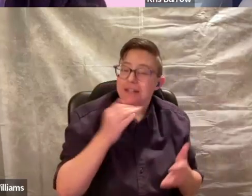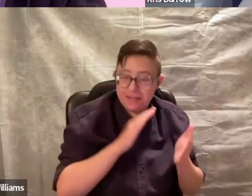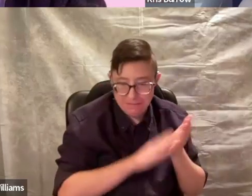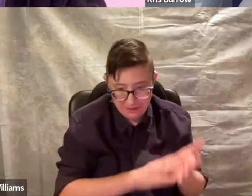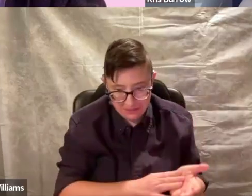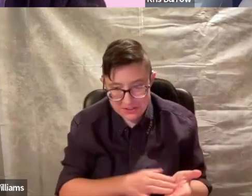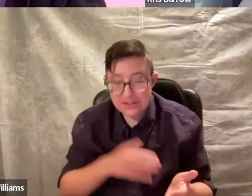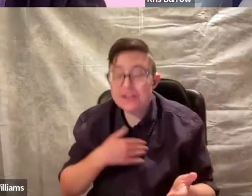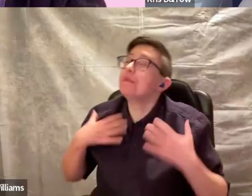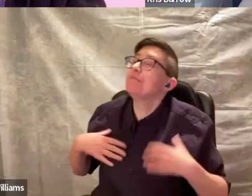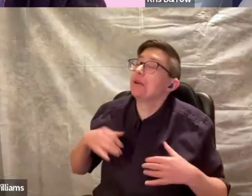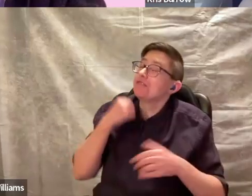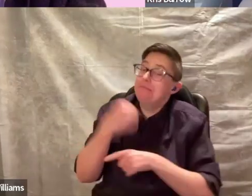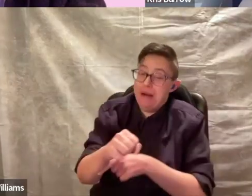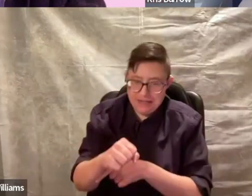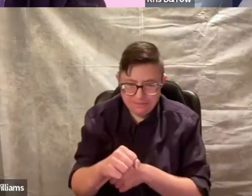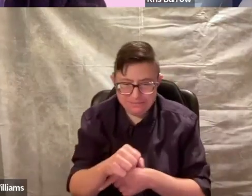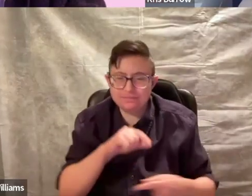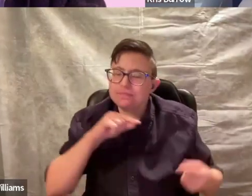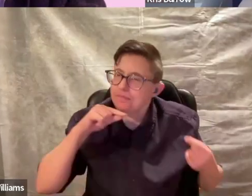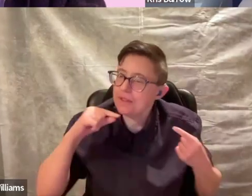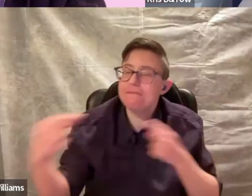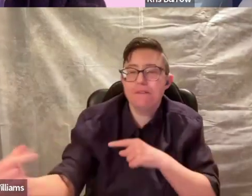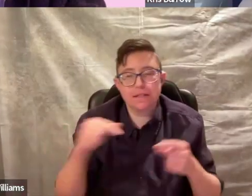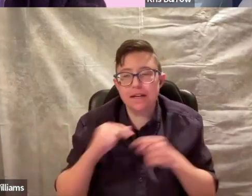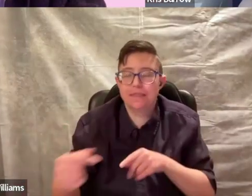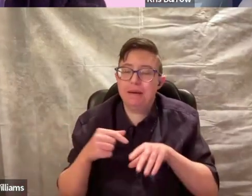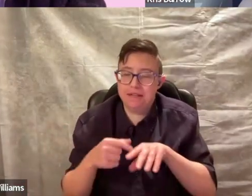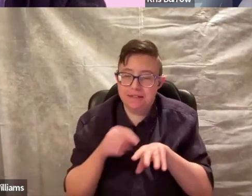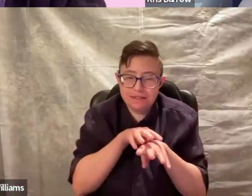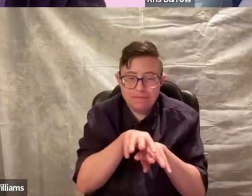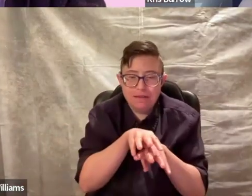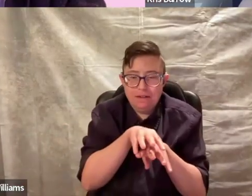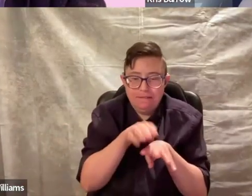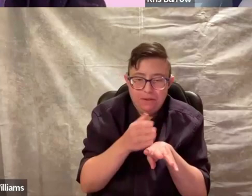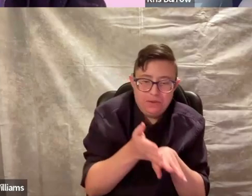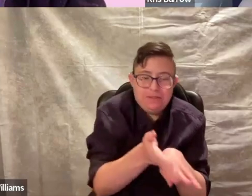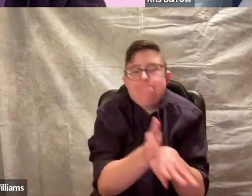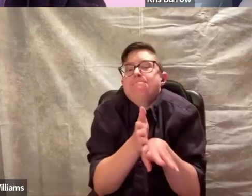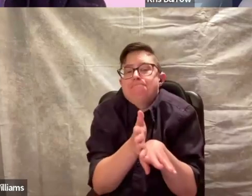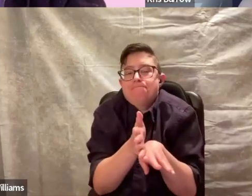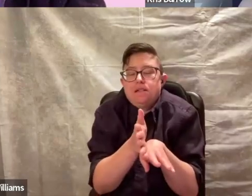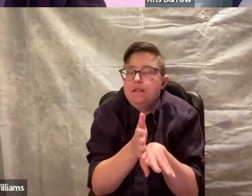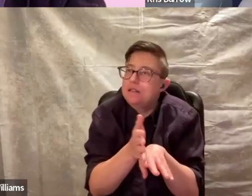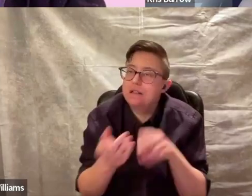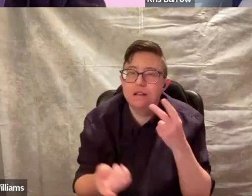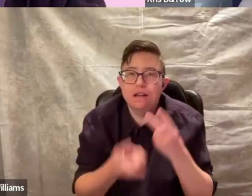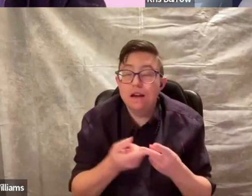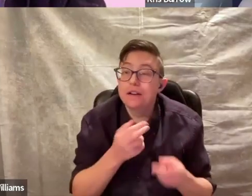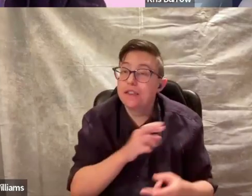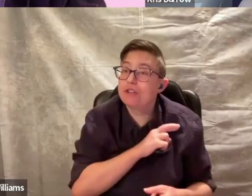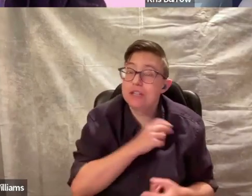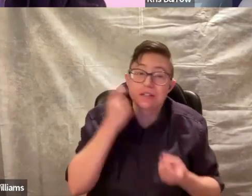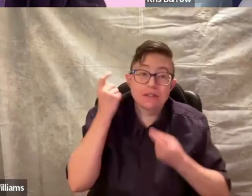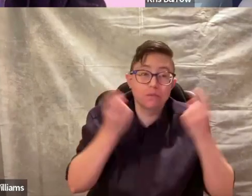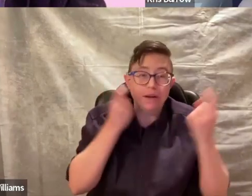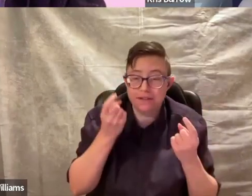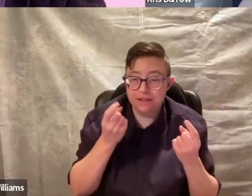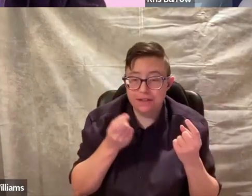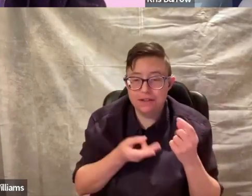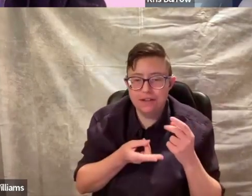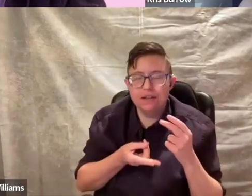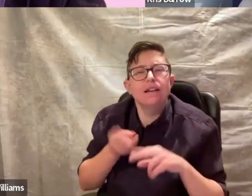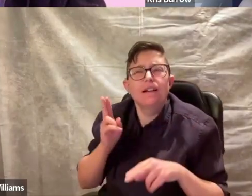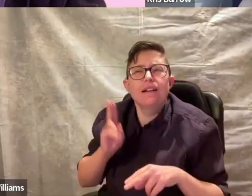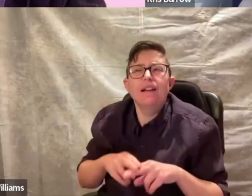Six months of my body rebelling, biting the pins in my foot. Another reason to